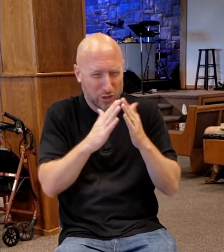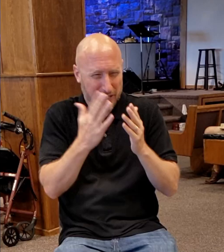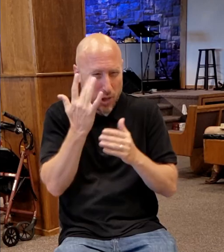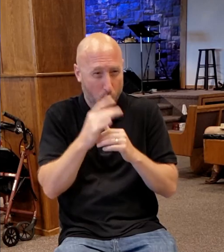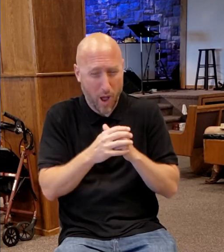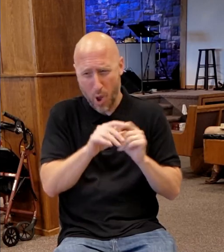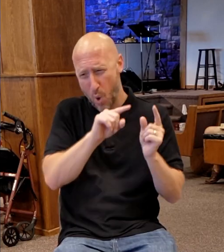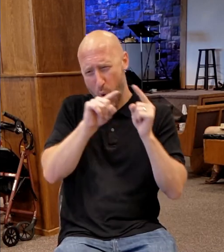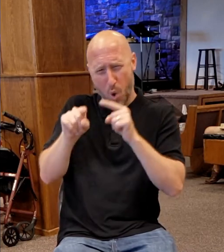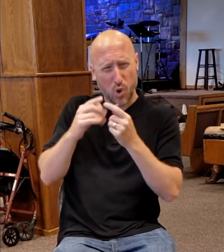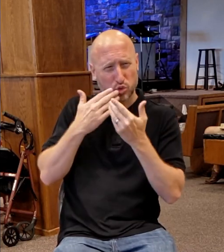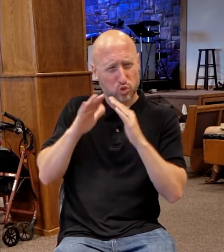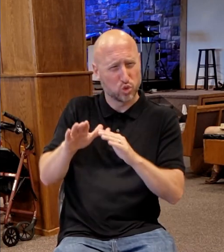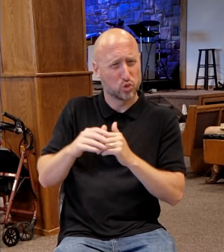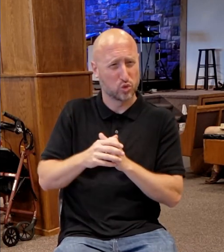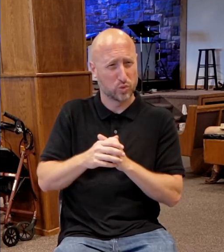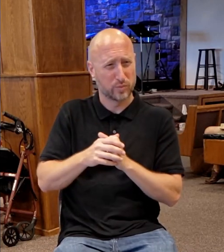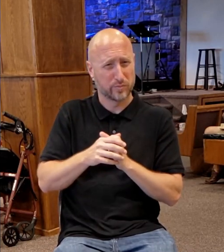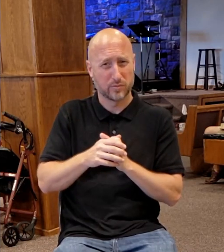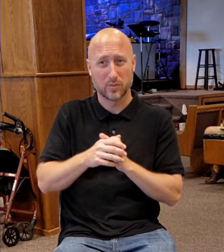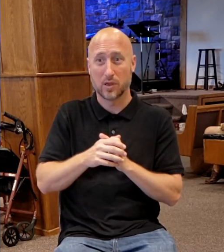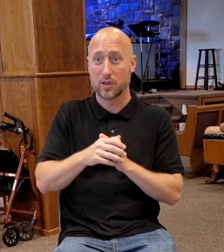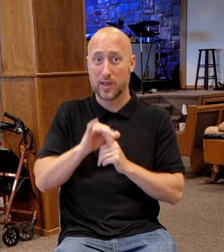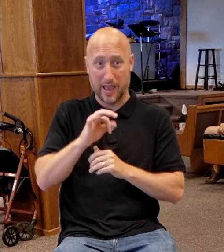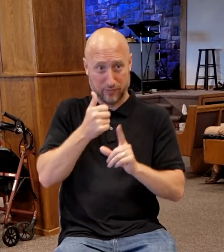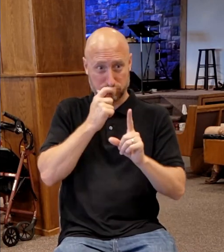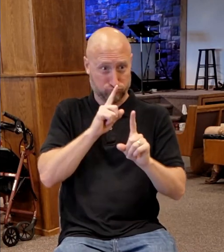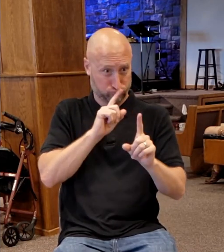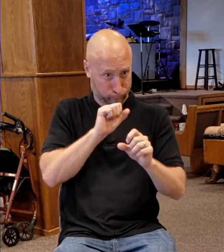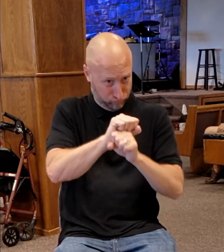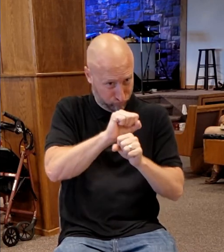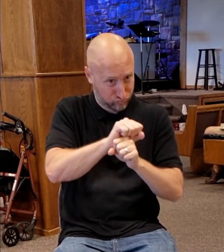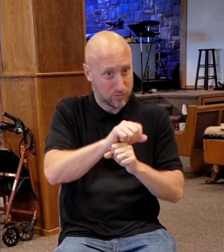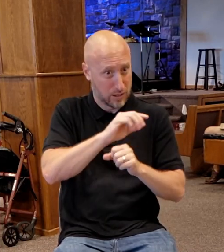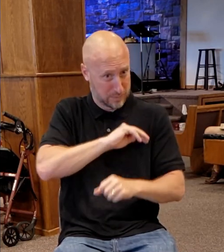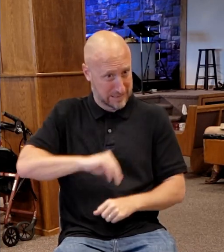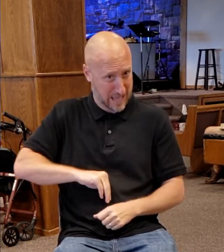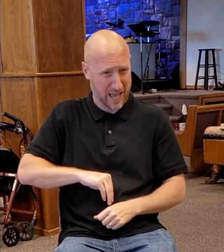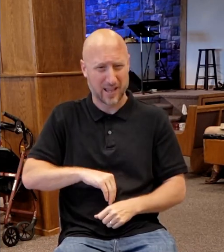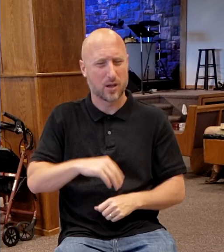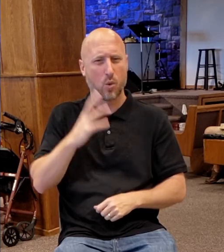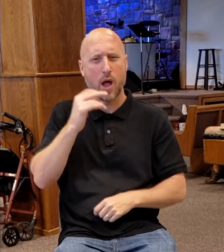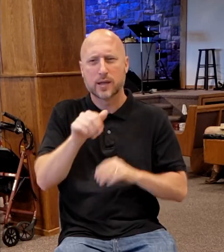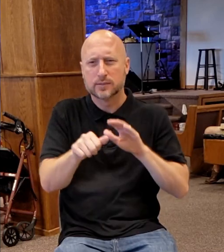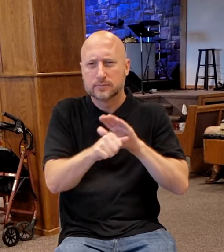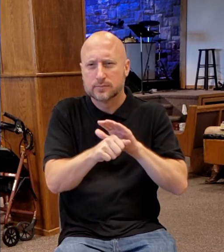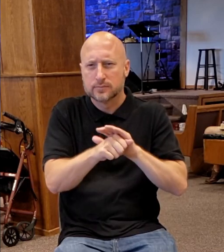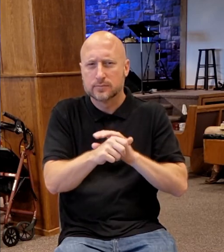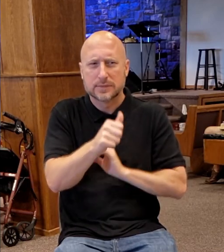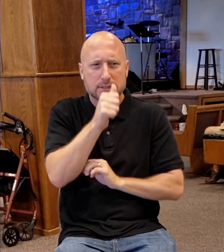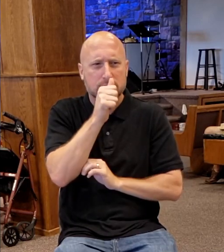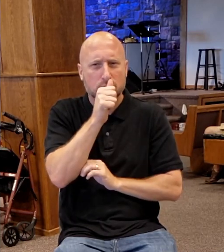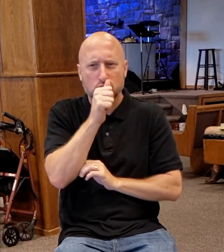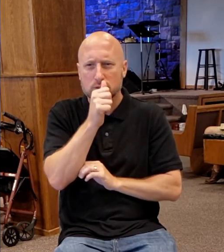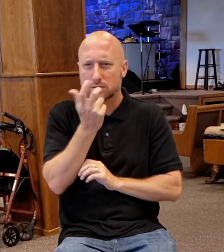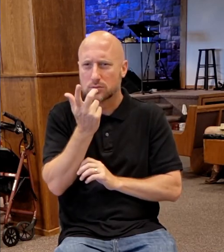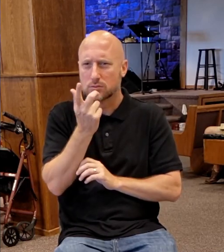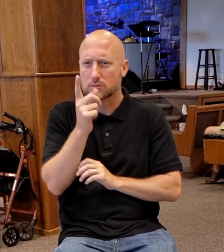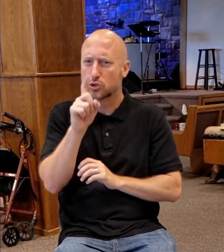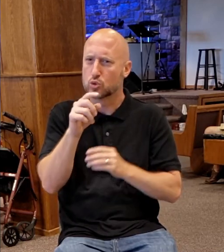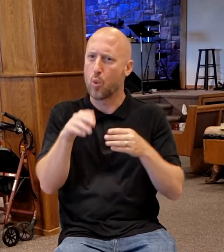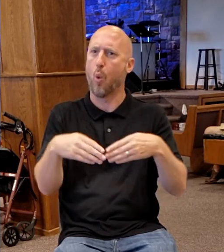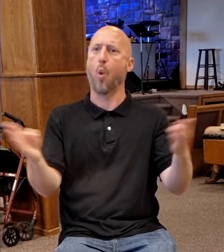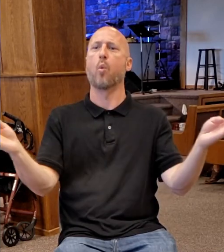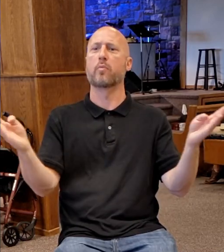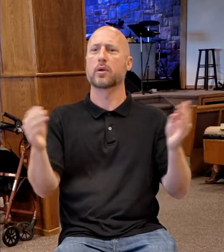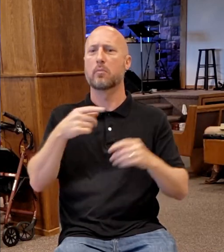man that doth anything in secret. And he himself seeketh to be known openly. Now, isn't